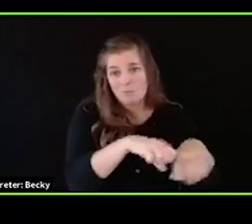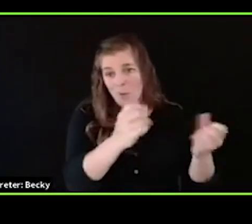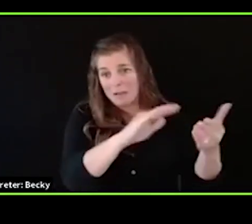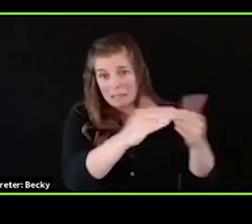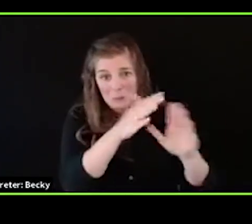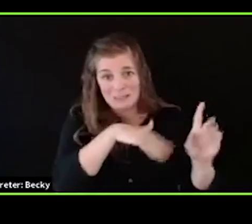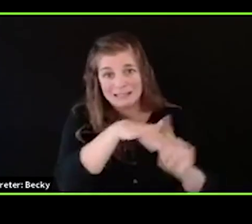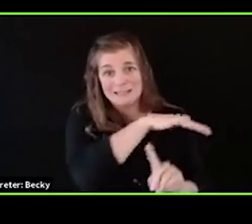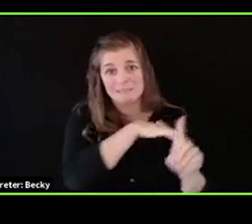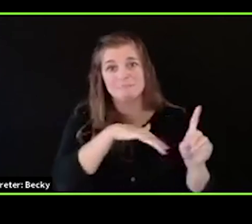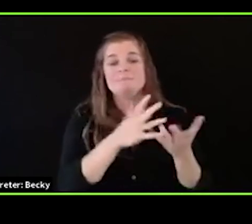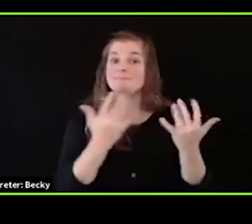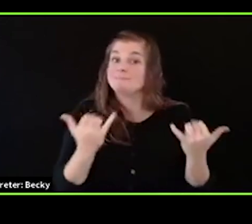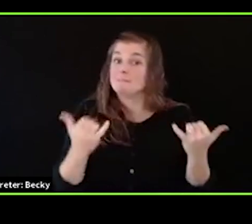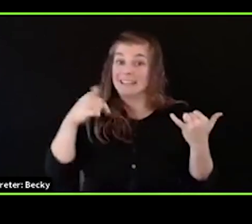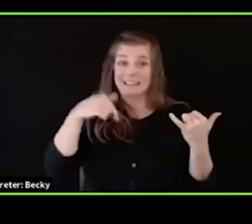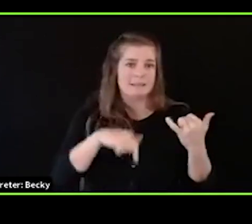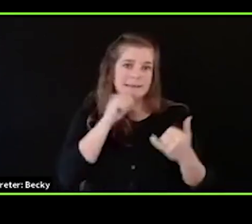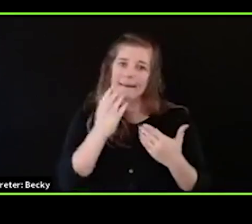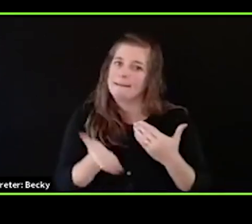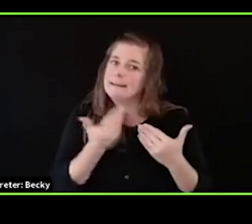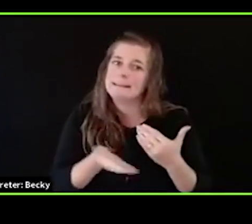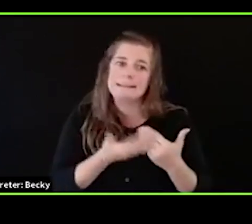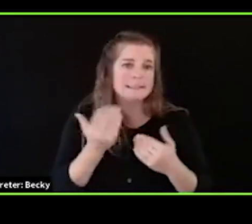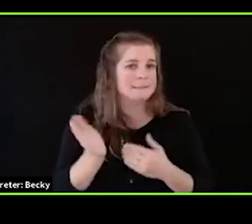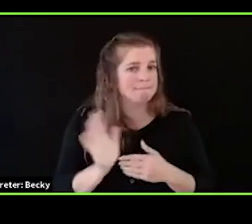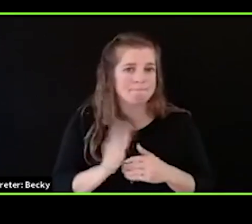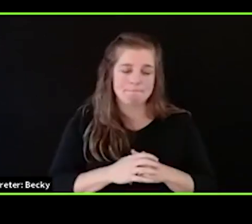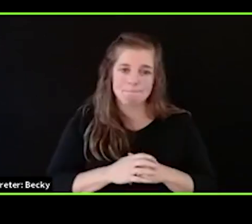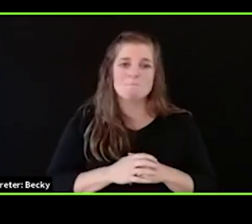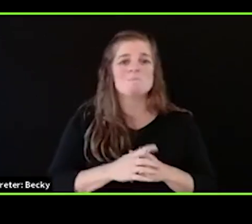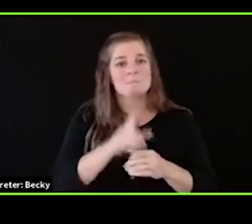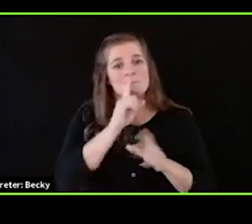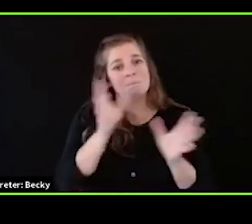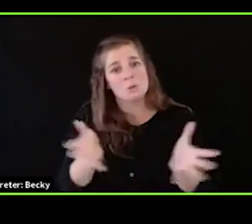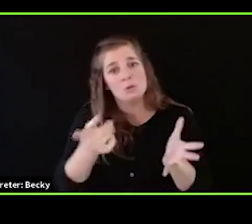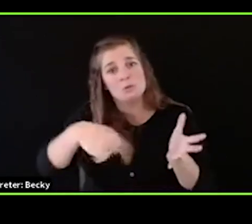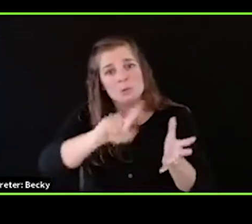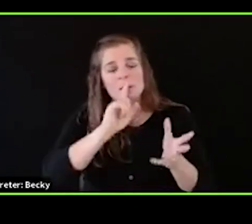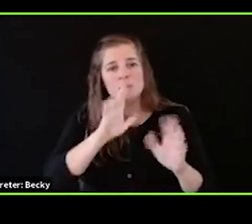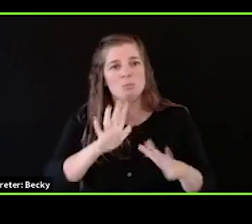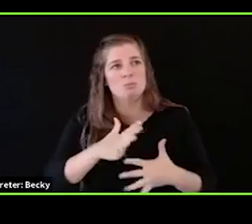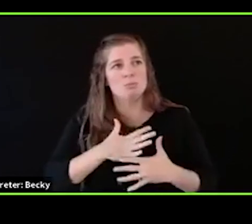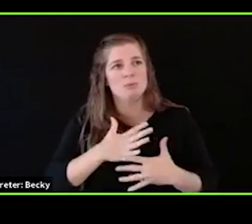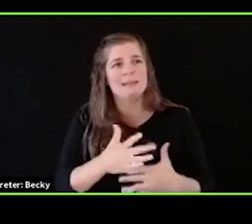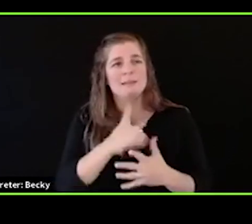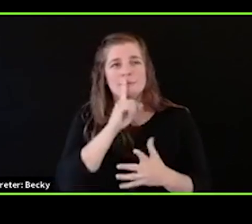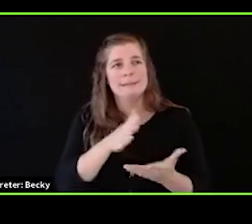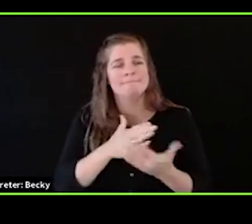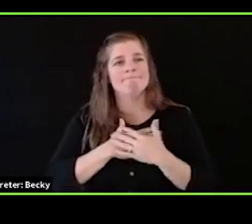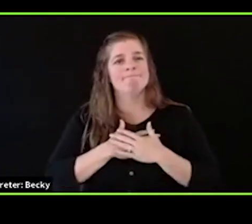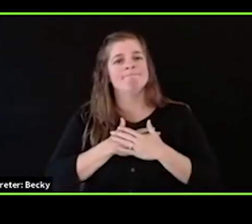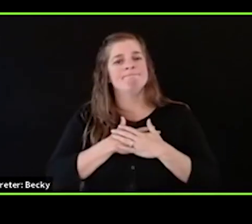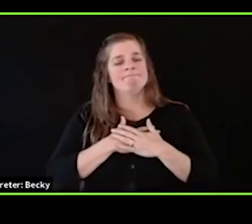So this is no easy lift, and I encourage people to really breathe and sit with this, with